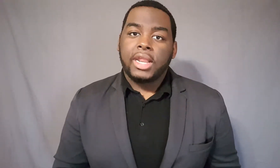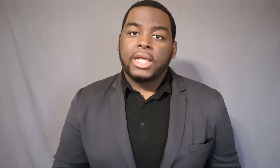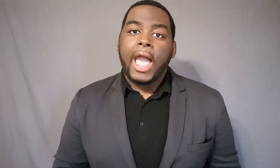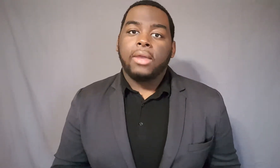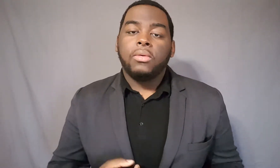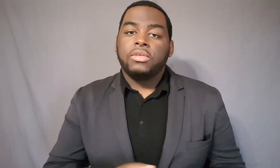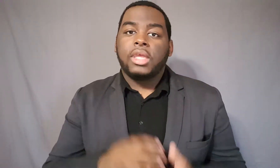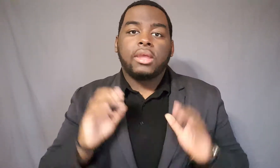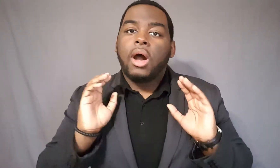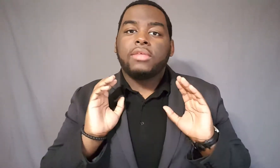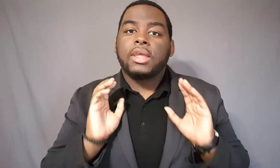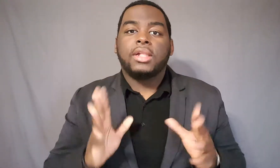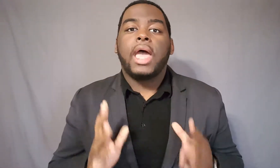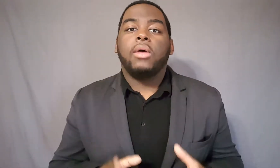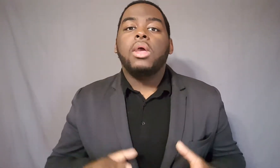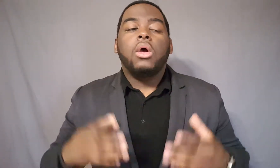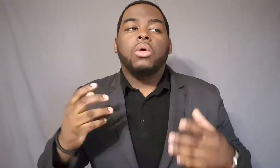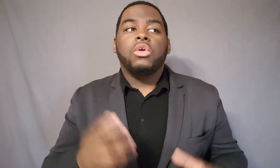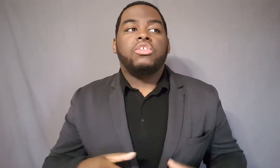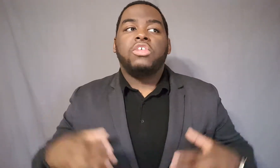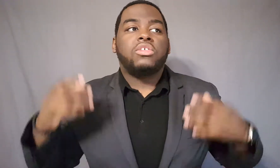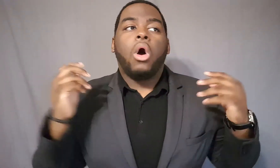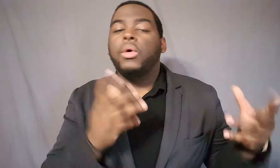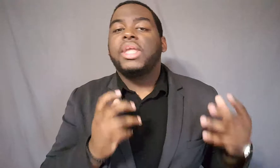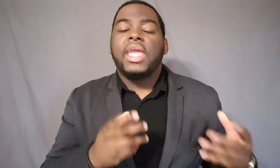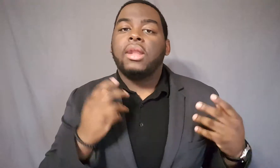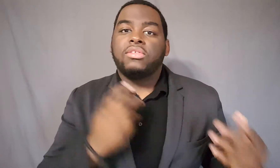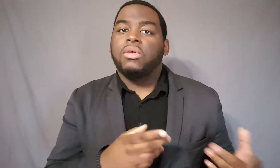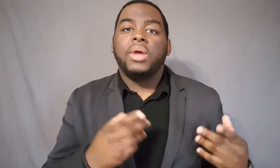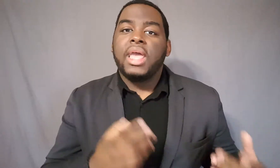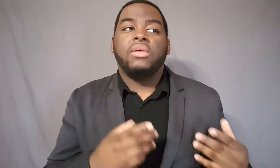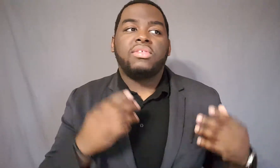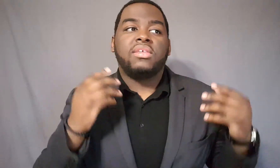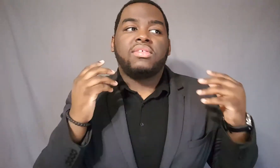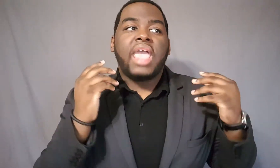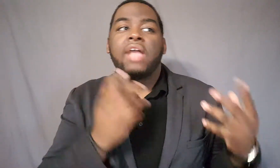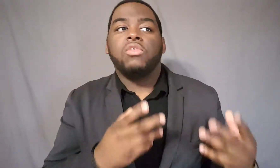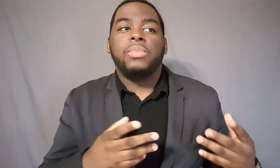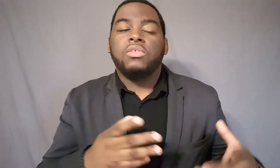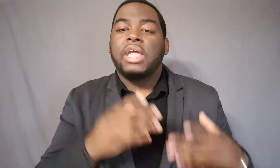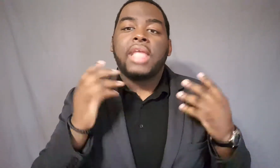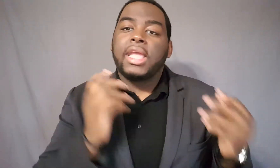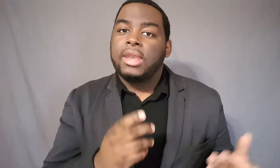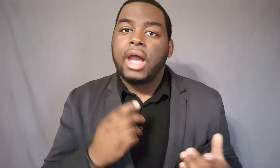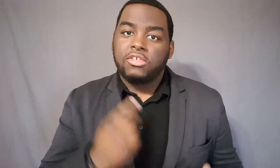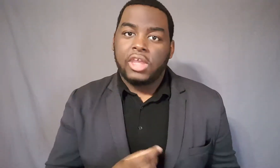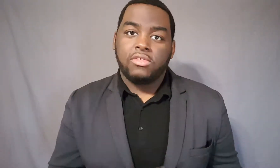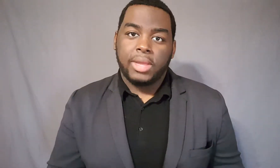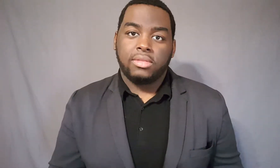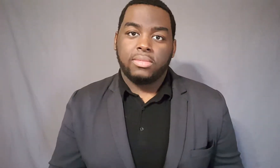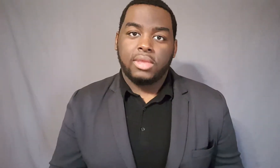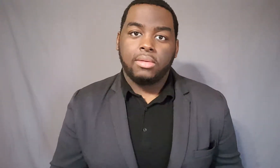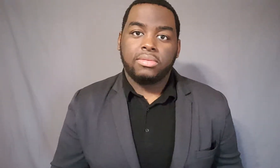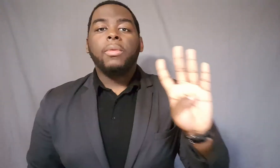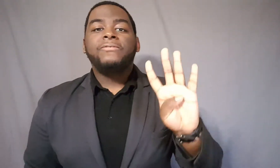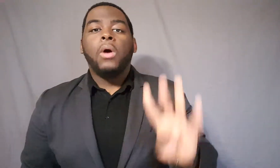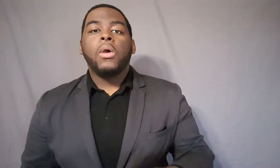date a guy who is a constant clown or who is just honing in on someone else's attributes that they cannot change about themselves. Number four